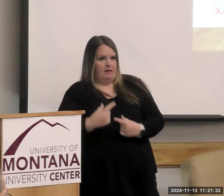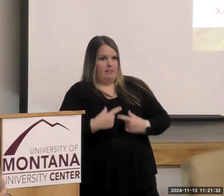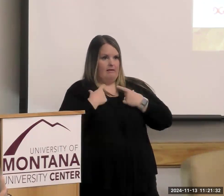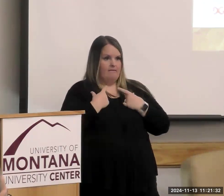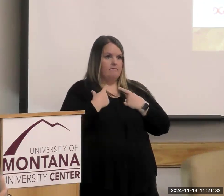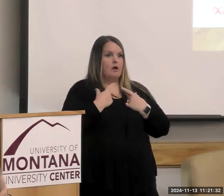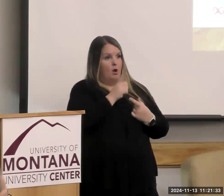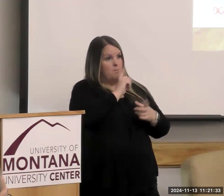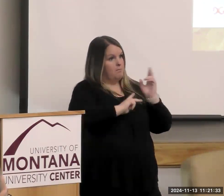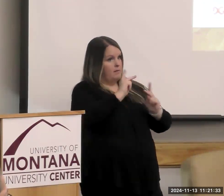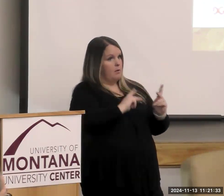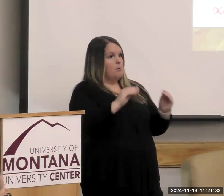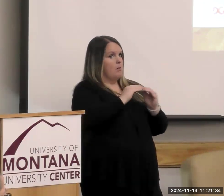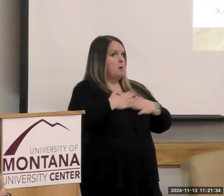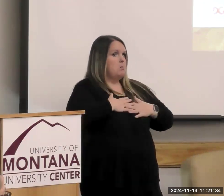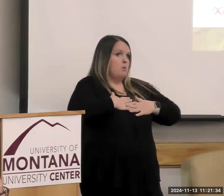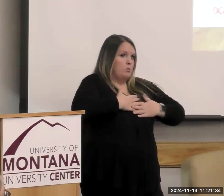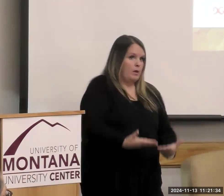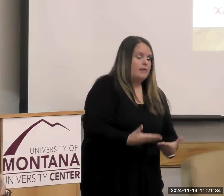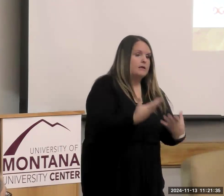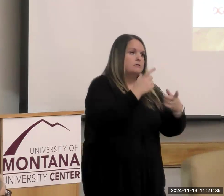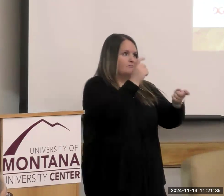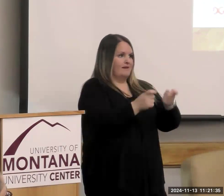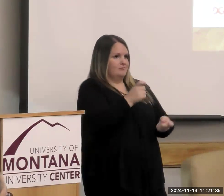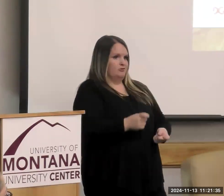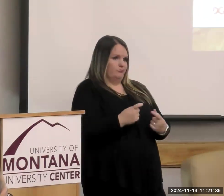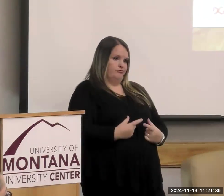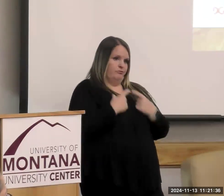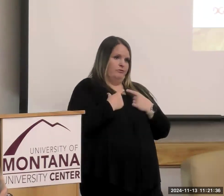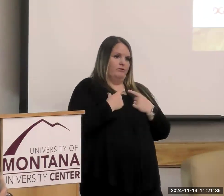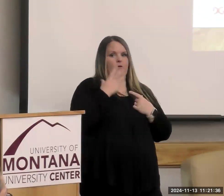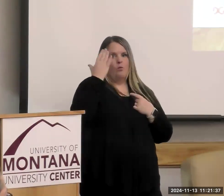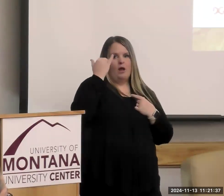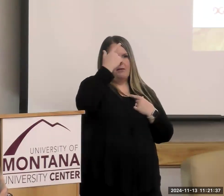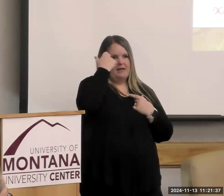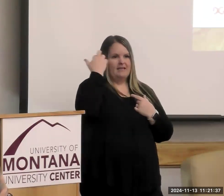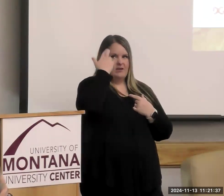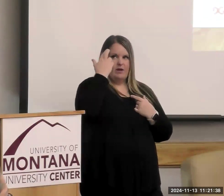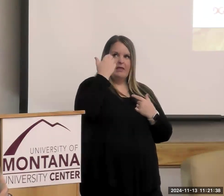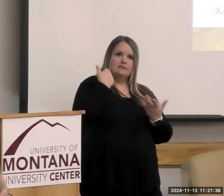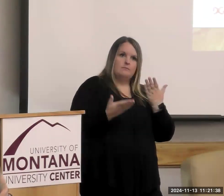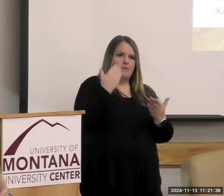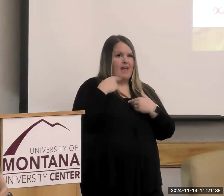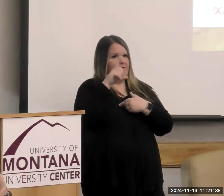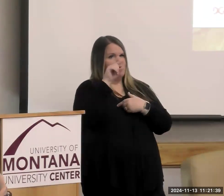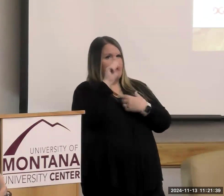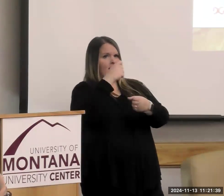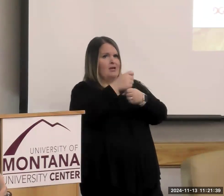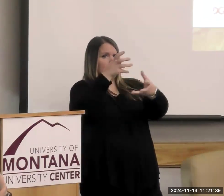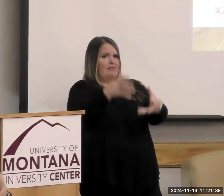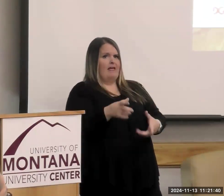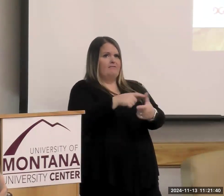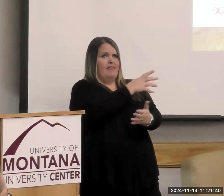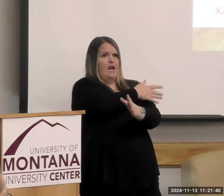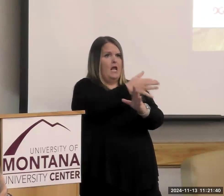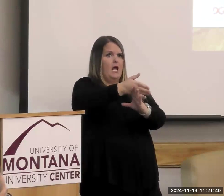are people who are more willing to do that because they've got 20 years maybe, and it's the end. And